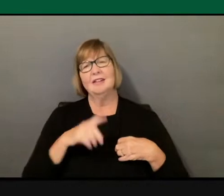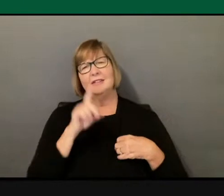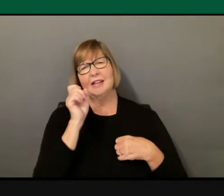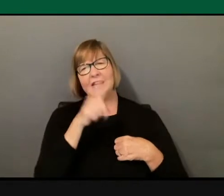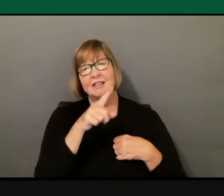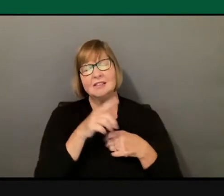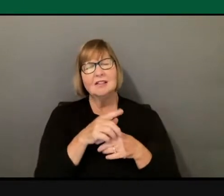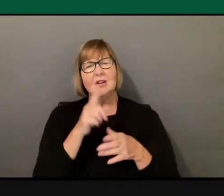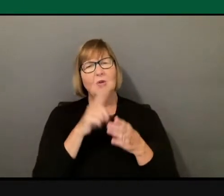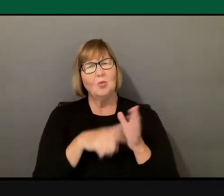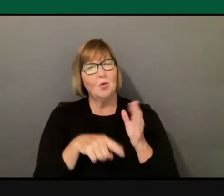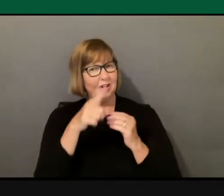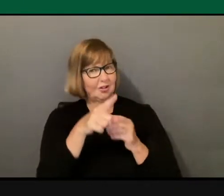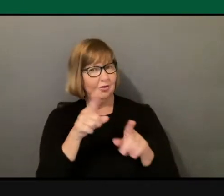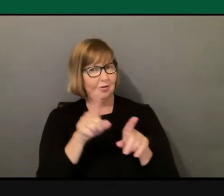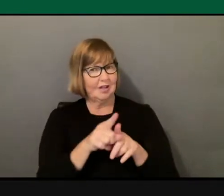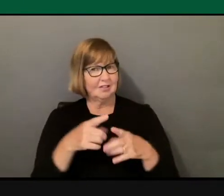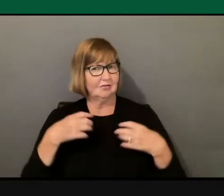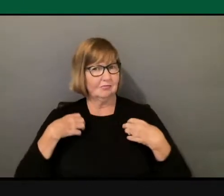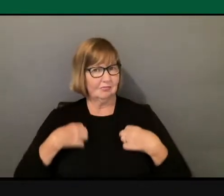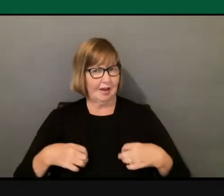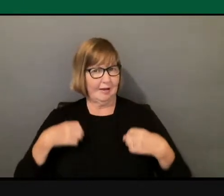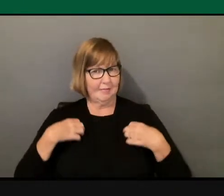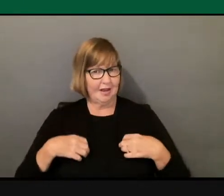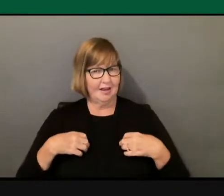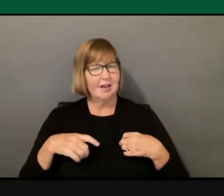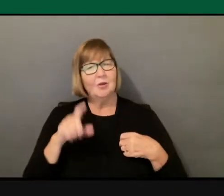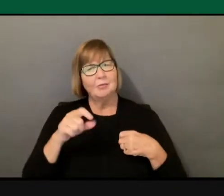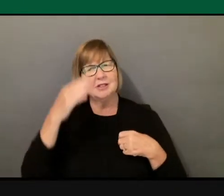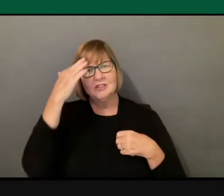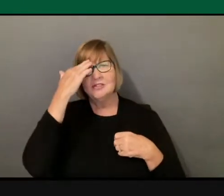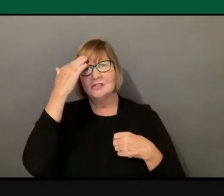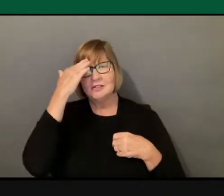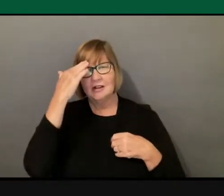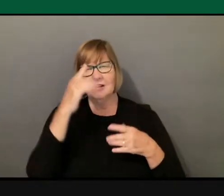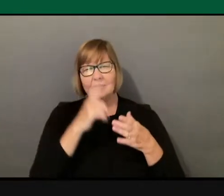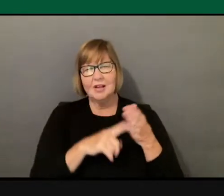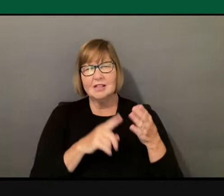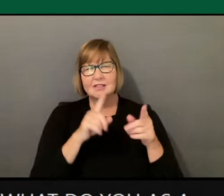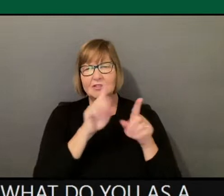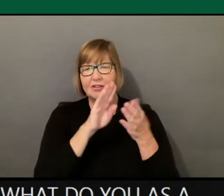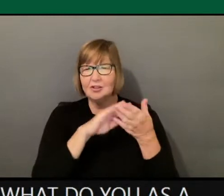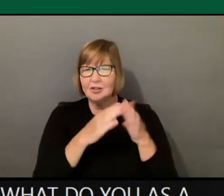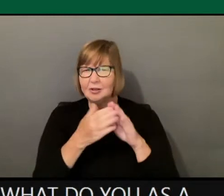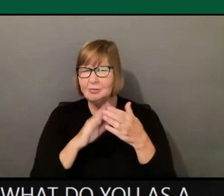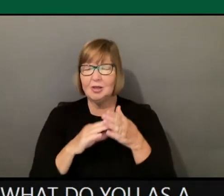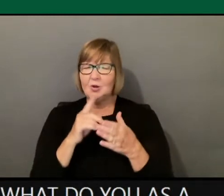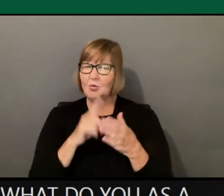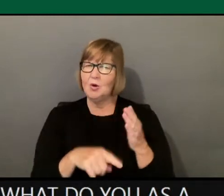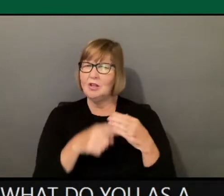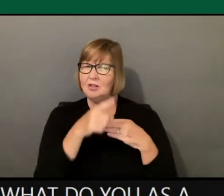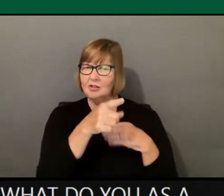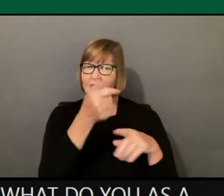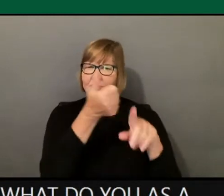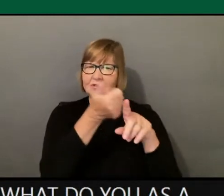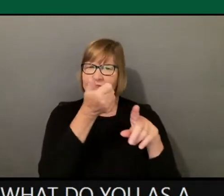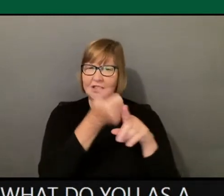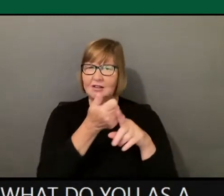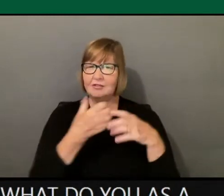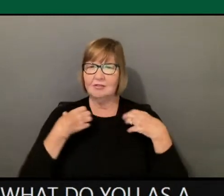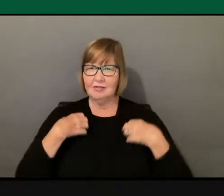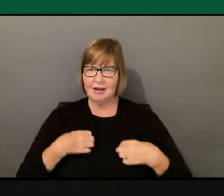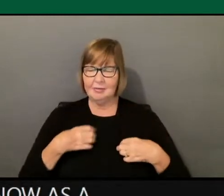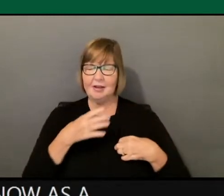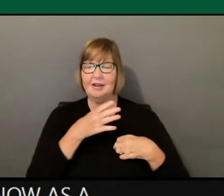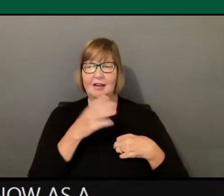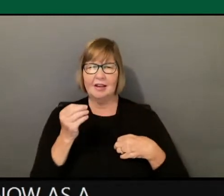do you as a rabbi, you know, because I think we need to know this as a community. What do you as a rabbi and your community face on a daily